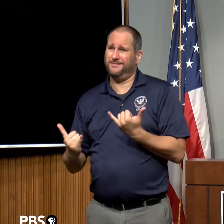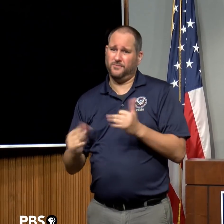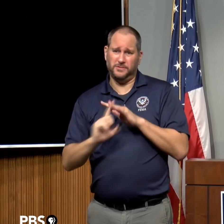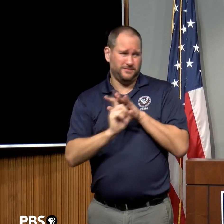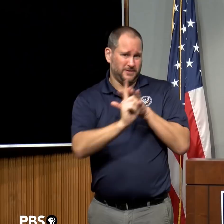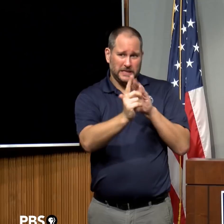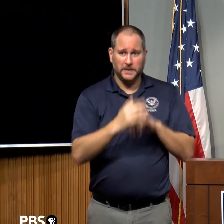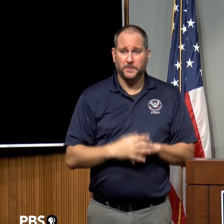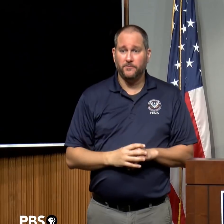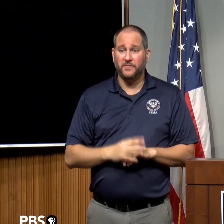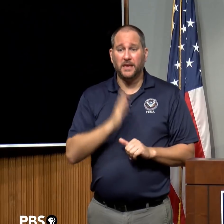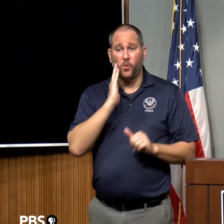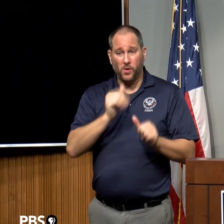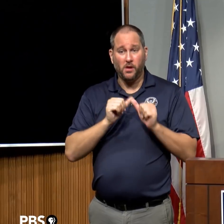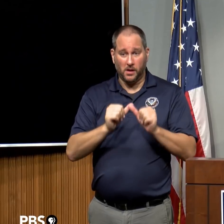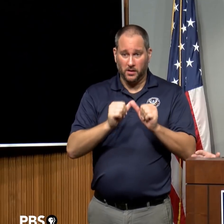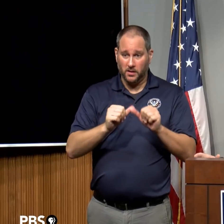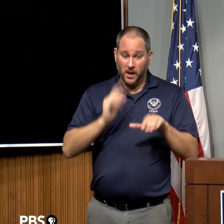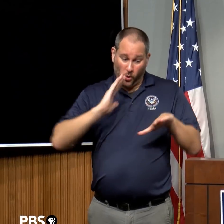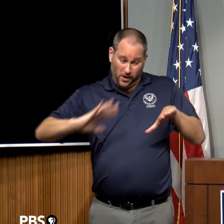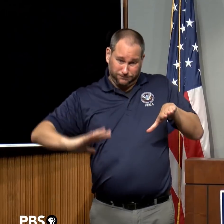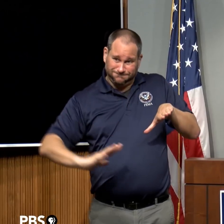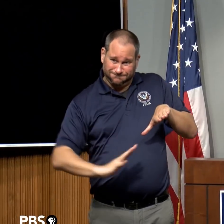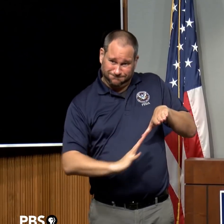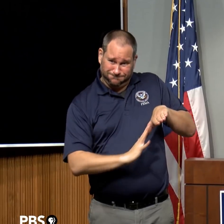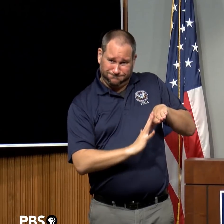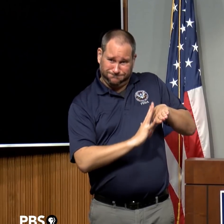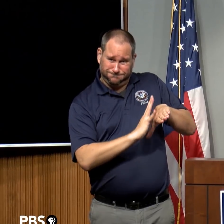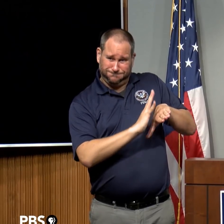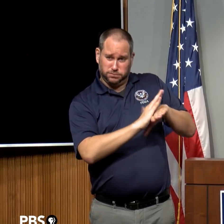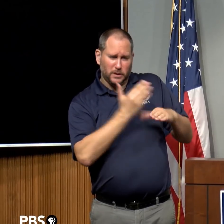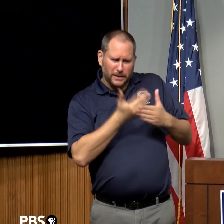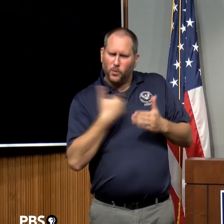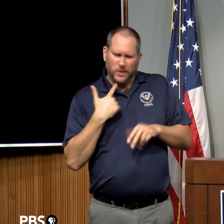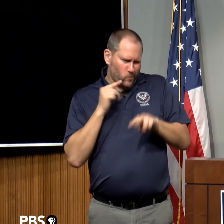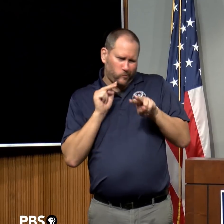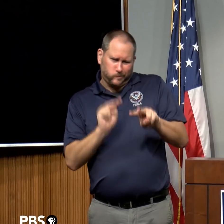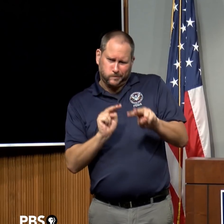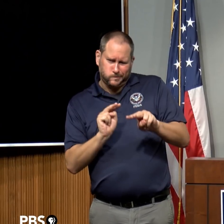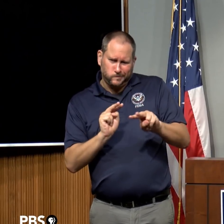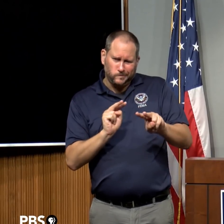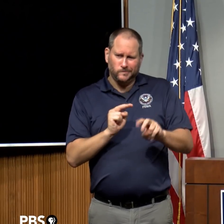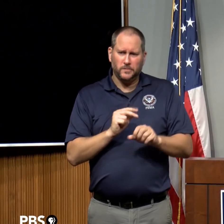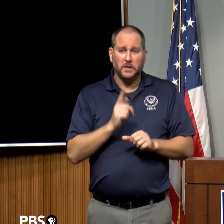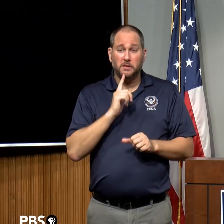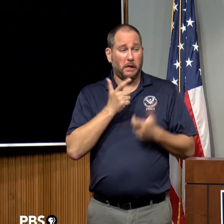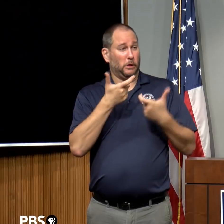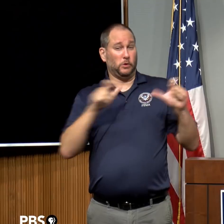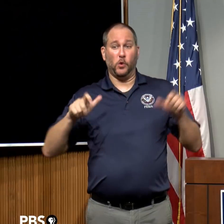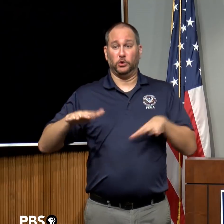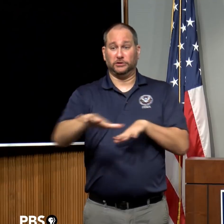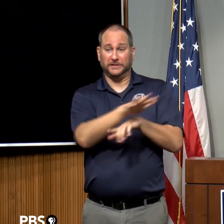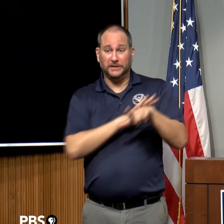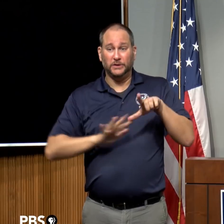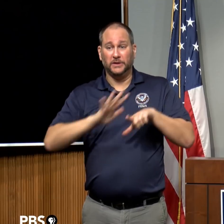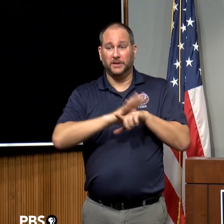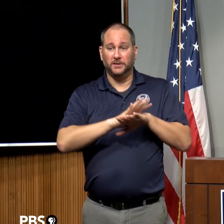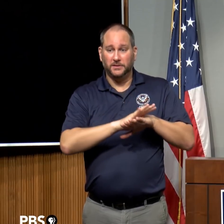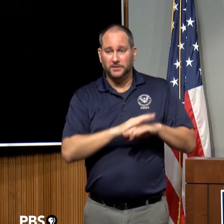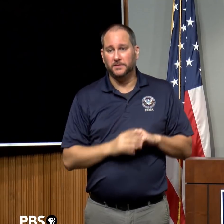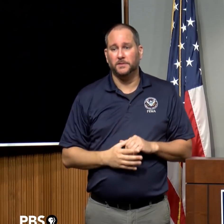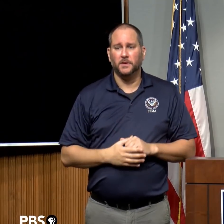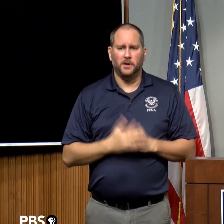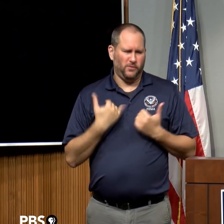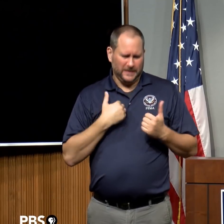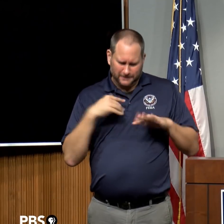storm gets closer to landfall. It's a large, you know, area that's currently under a hurricane surge warning. So